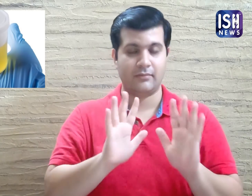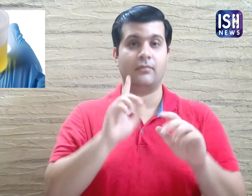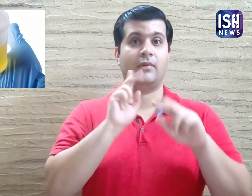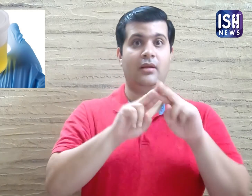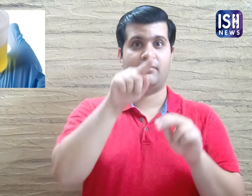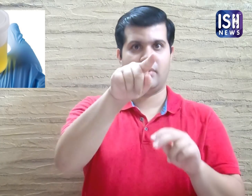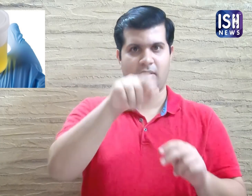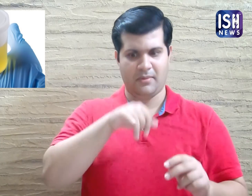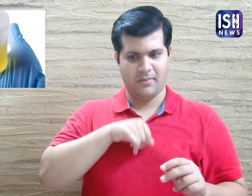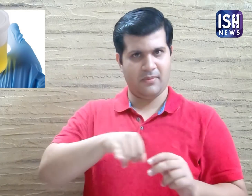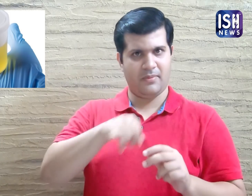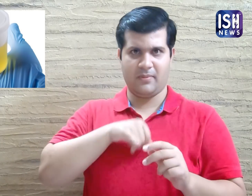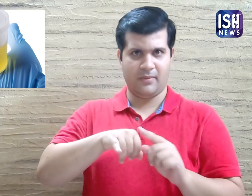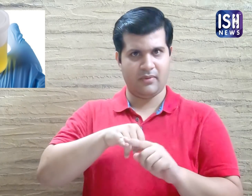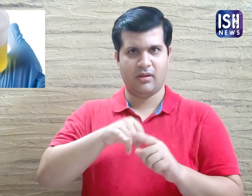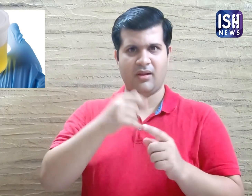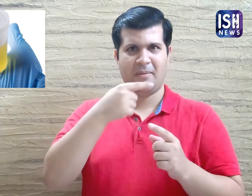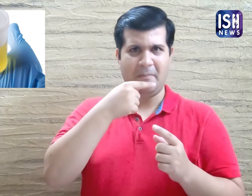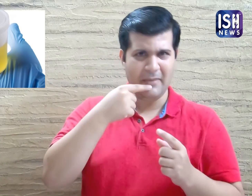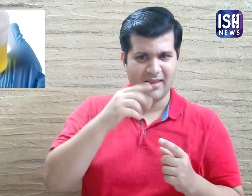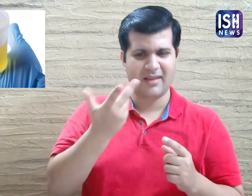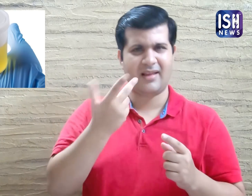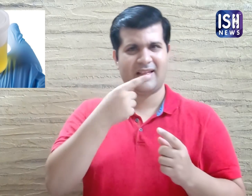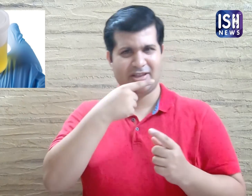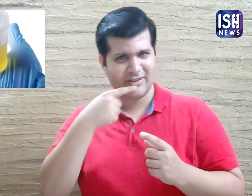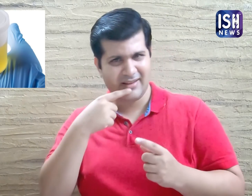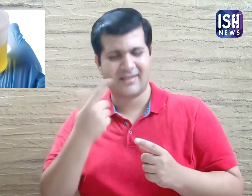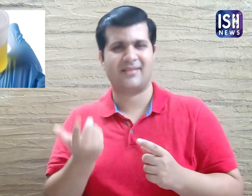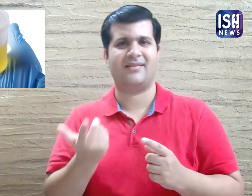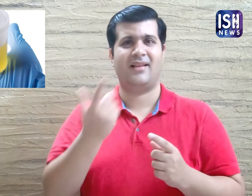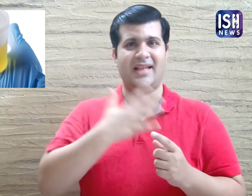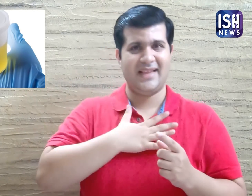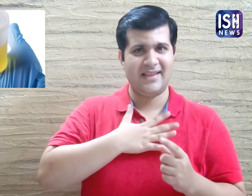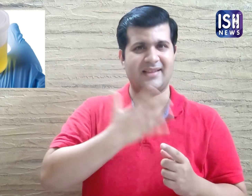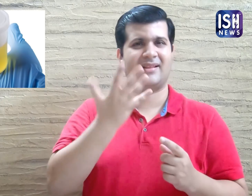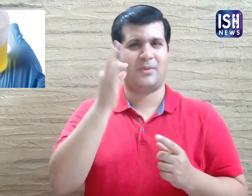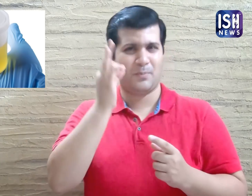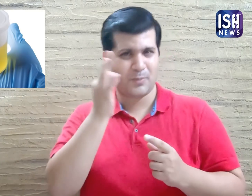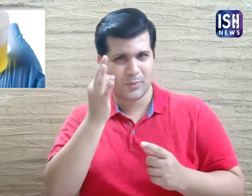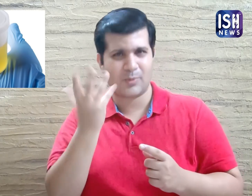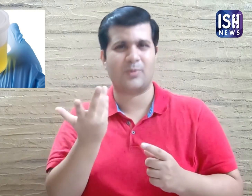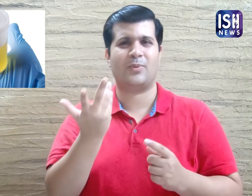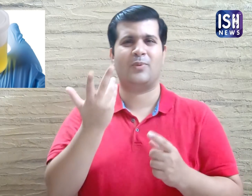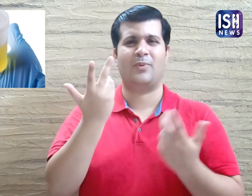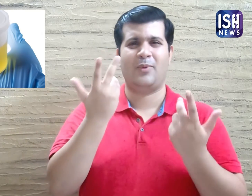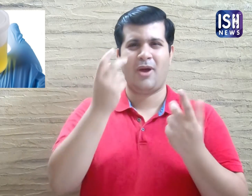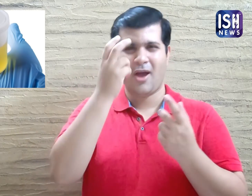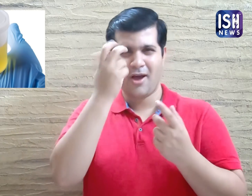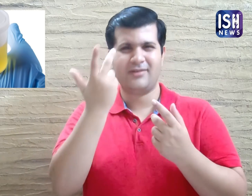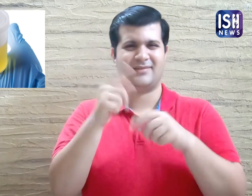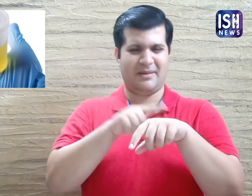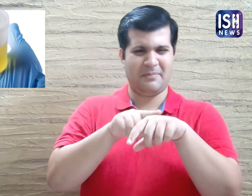22. If the colour of the urine changes to pink, red, orange, blue, green, brown and cloudy